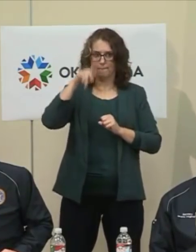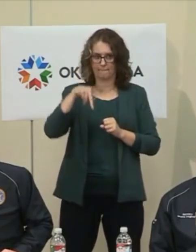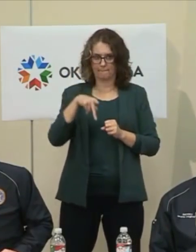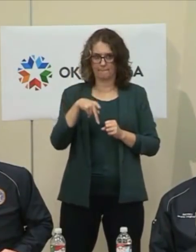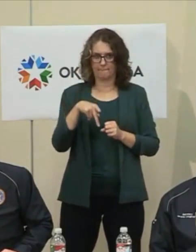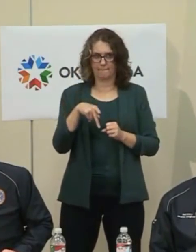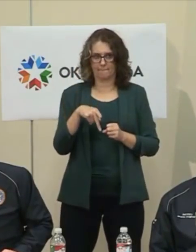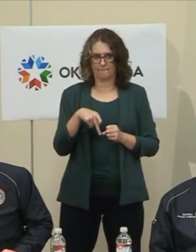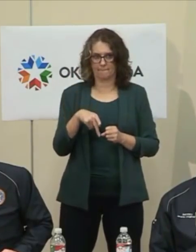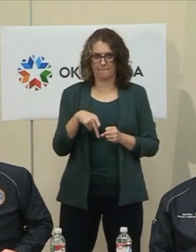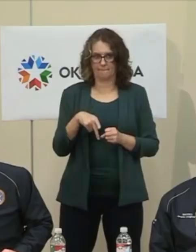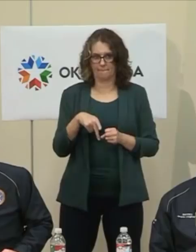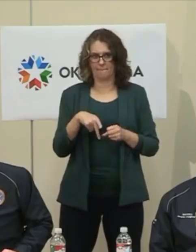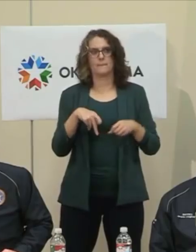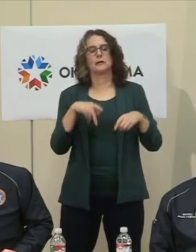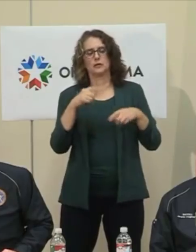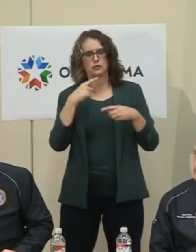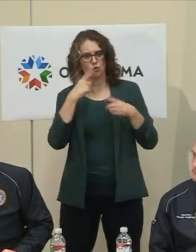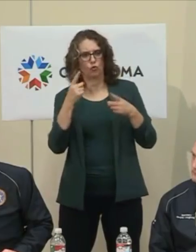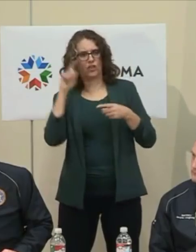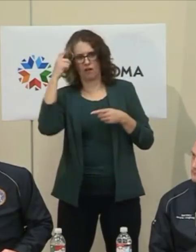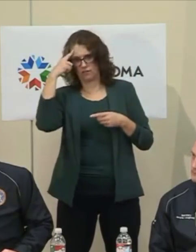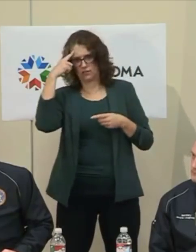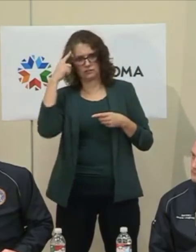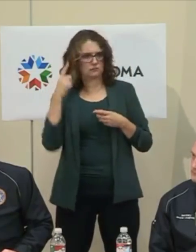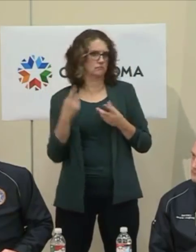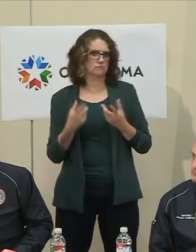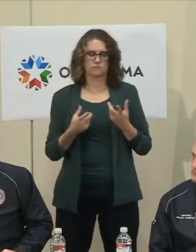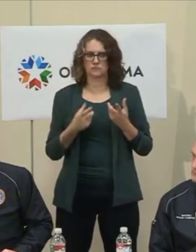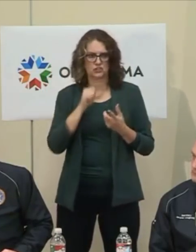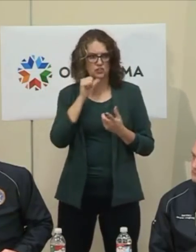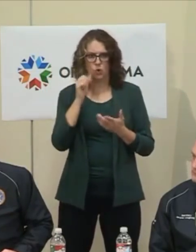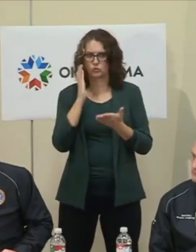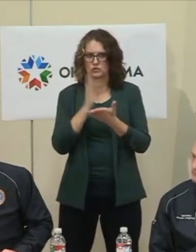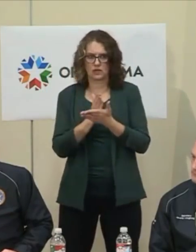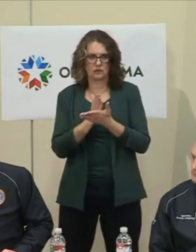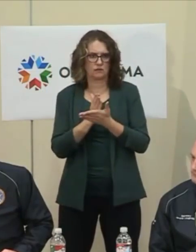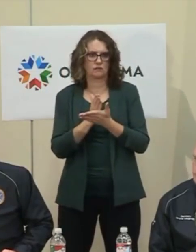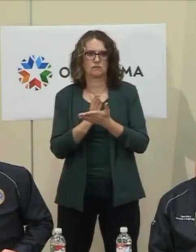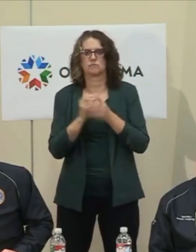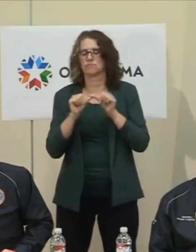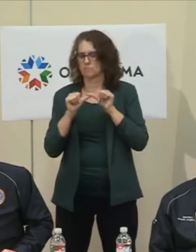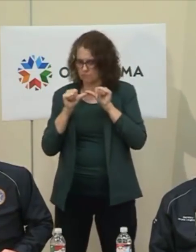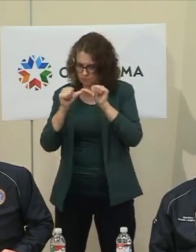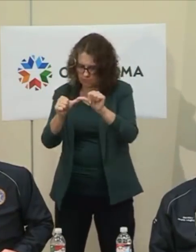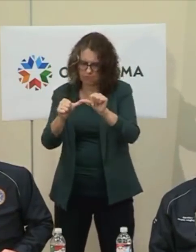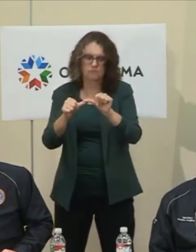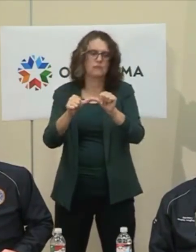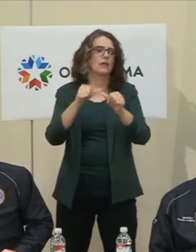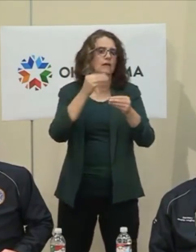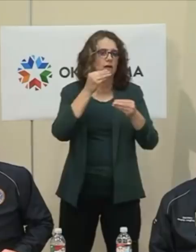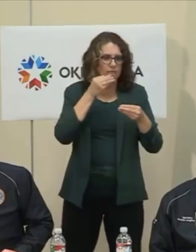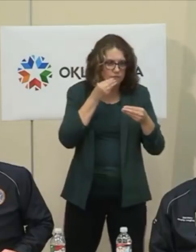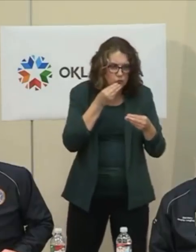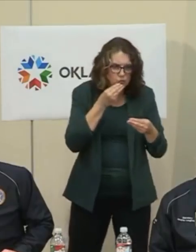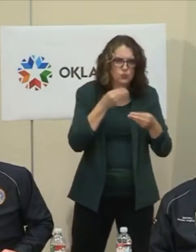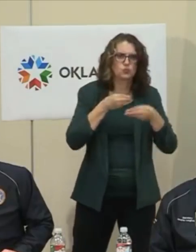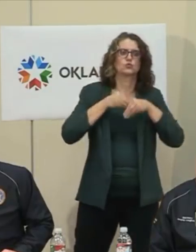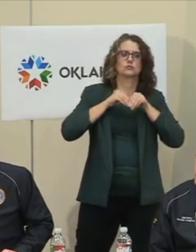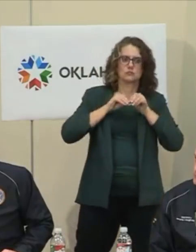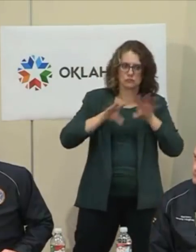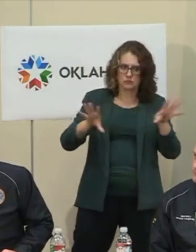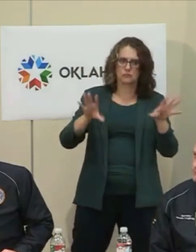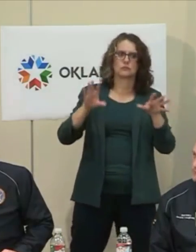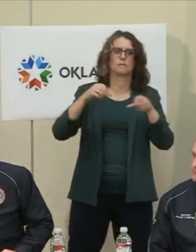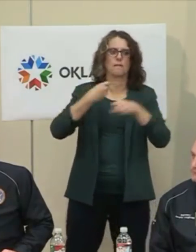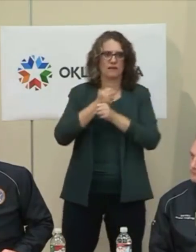the supply chain for groceries. So the manufacturers will be in business, the distribution chain, the big box